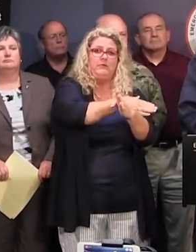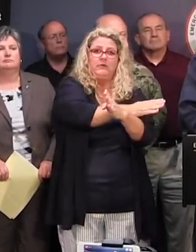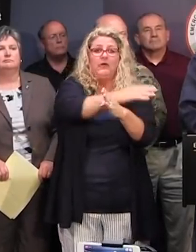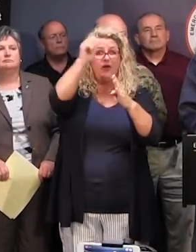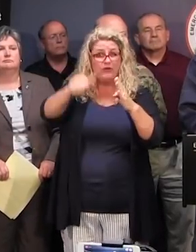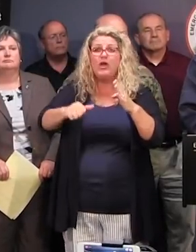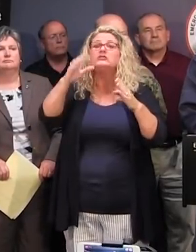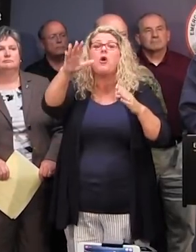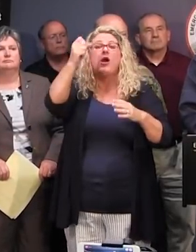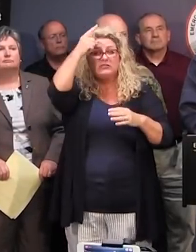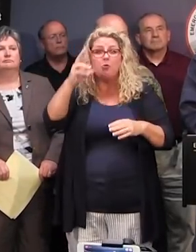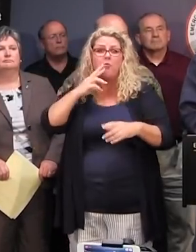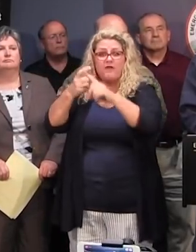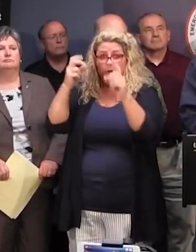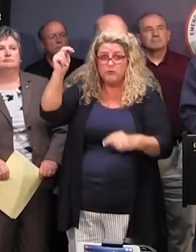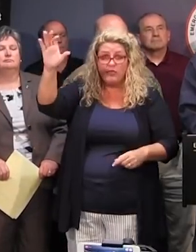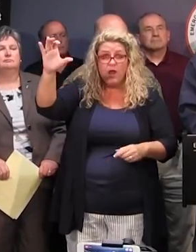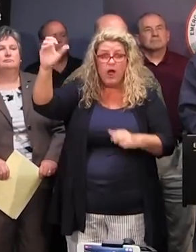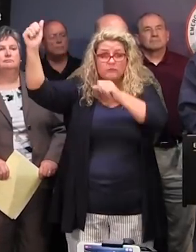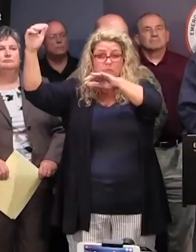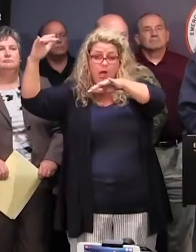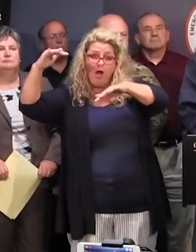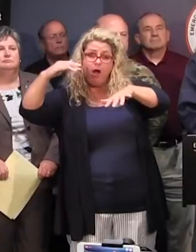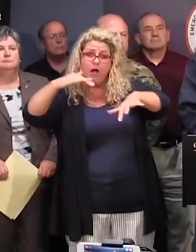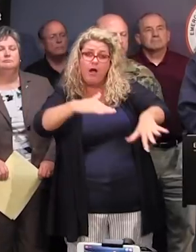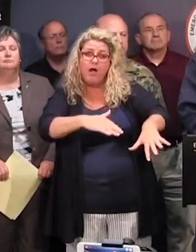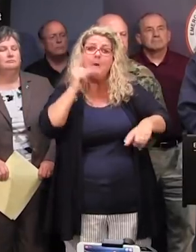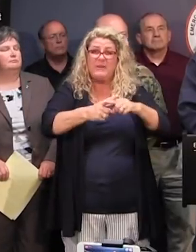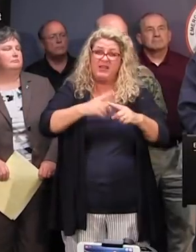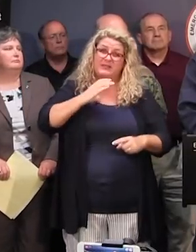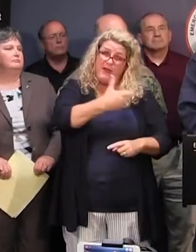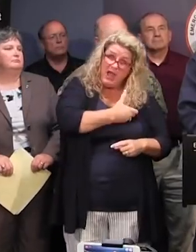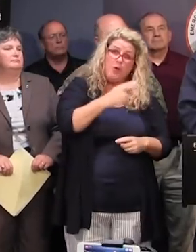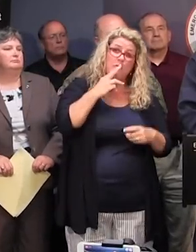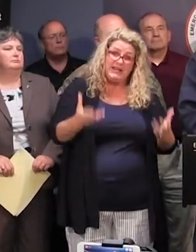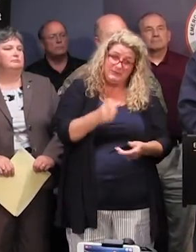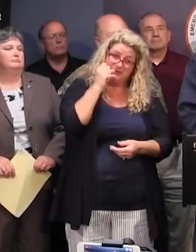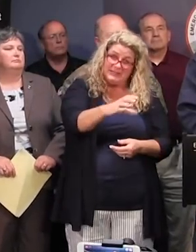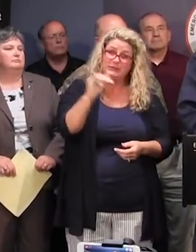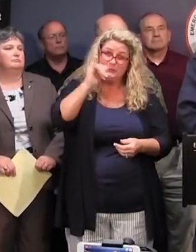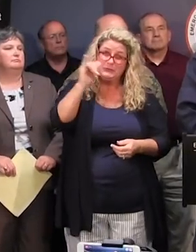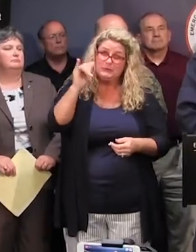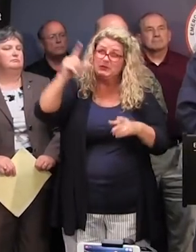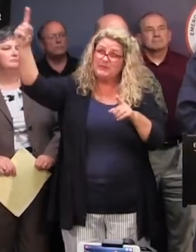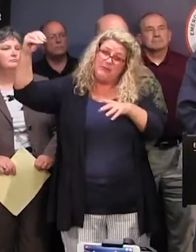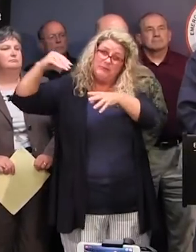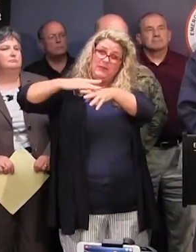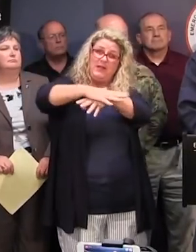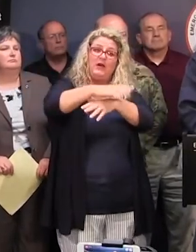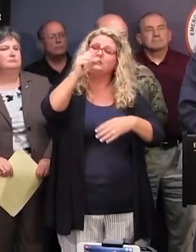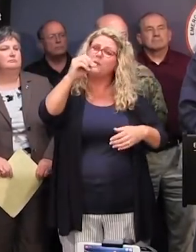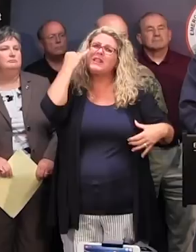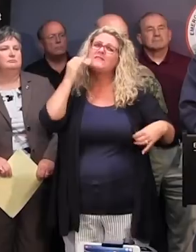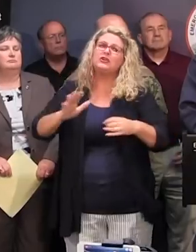Carolina for the heavy rain there as well as in our South Carolina rivers and streams. So be aware, if